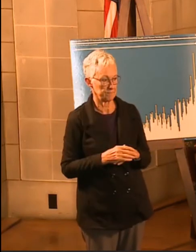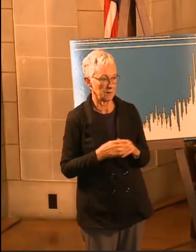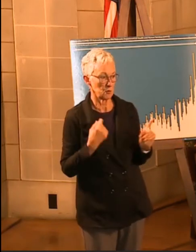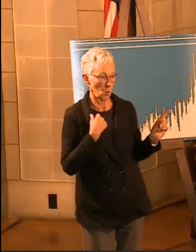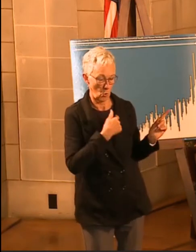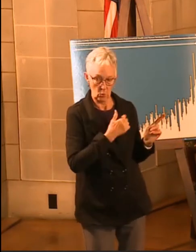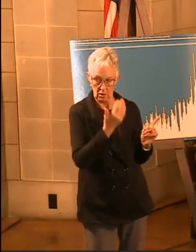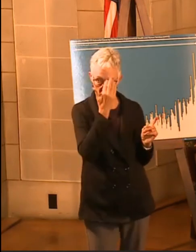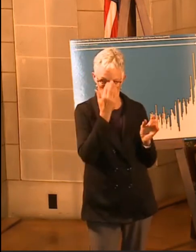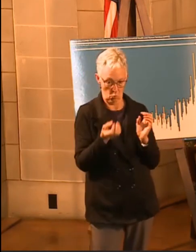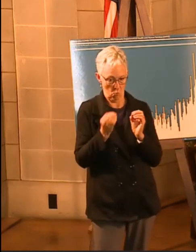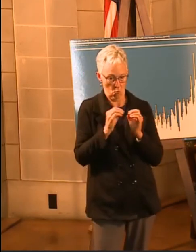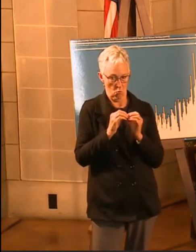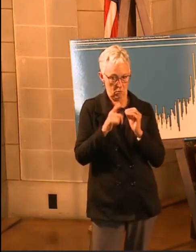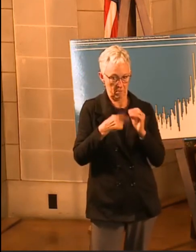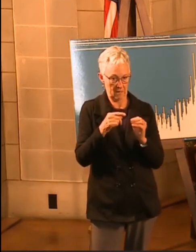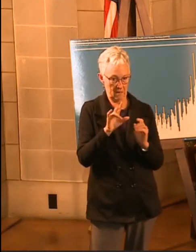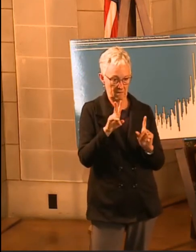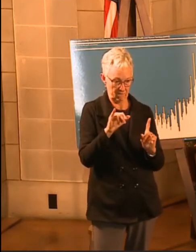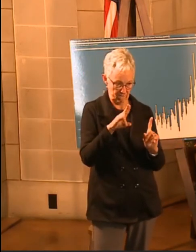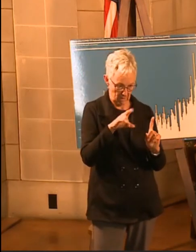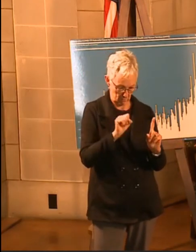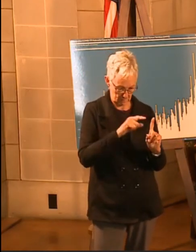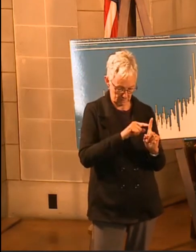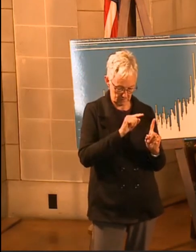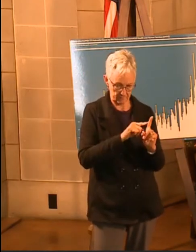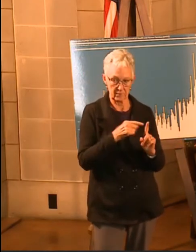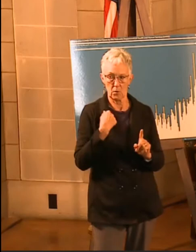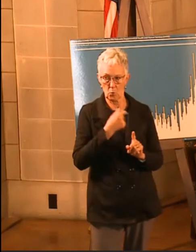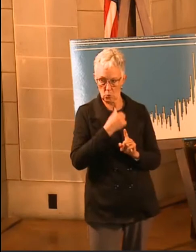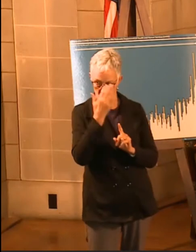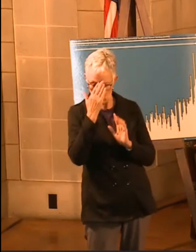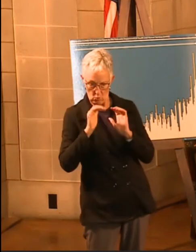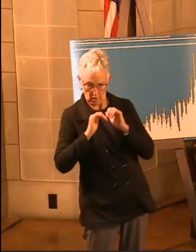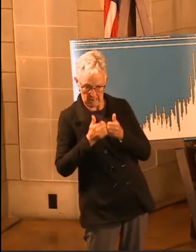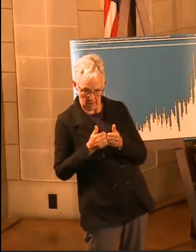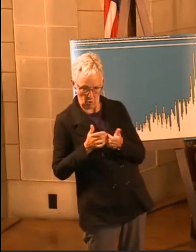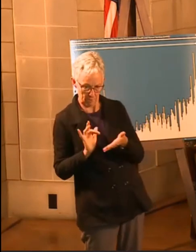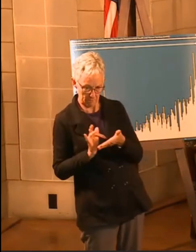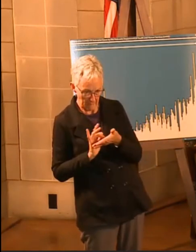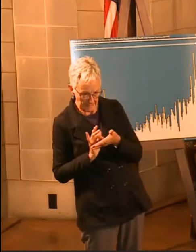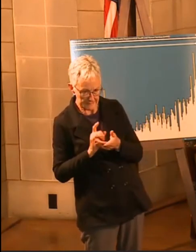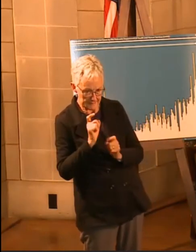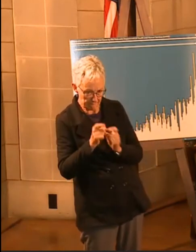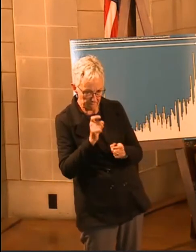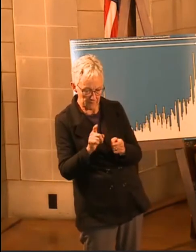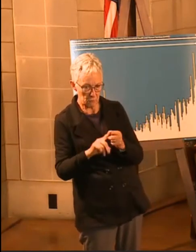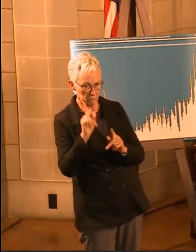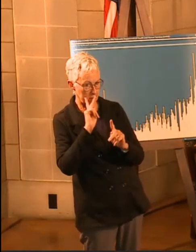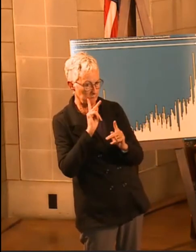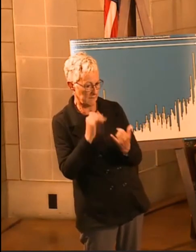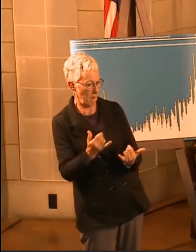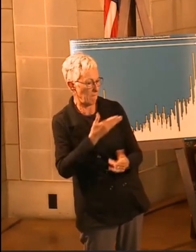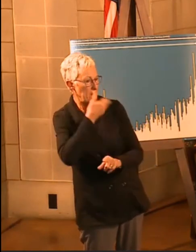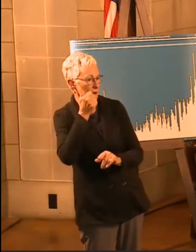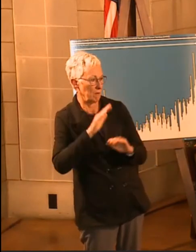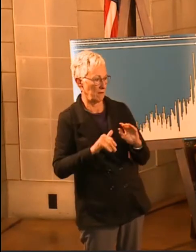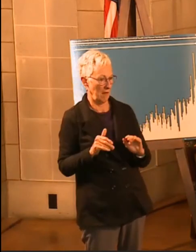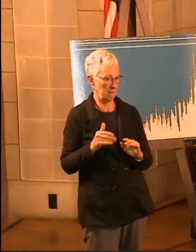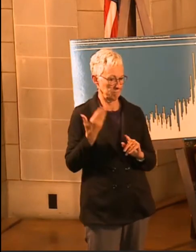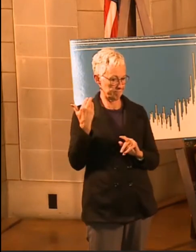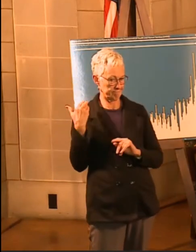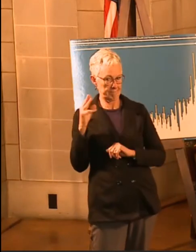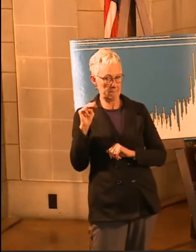We now know more that back in May when we saw that first peak, that about 27%